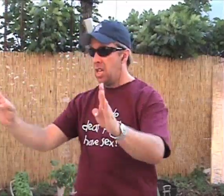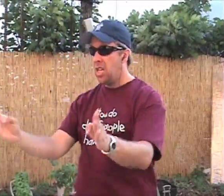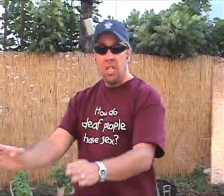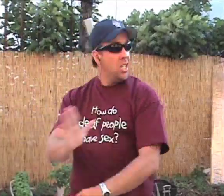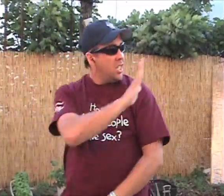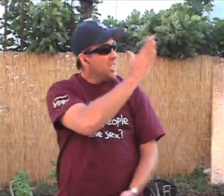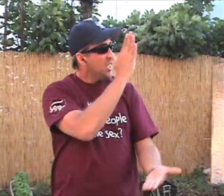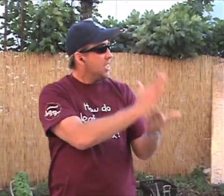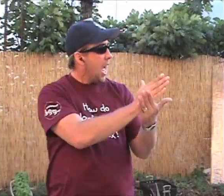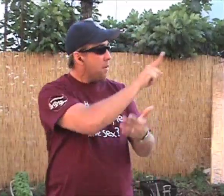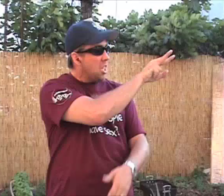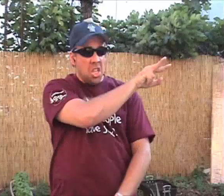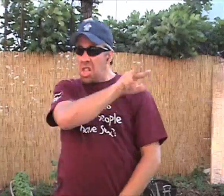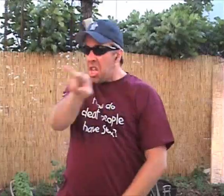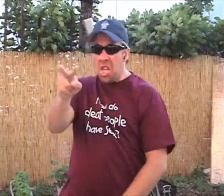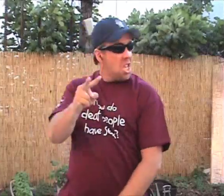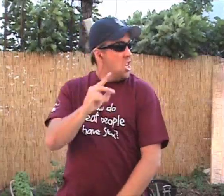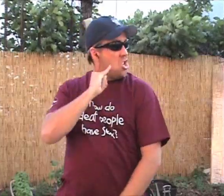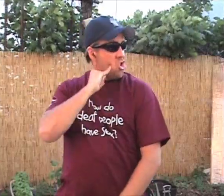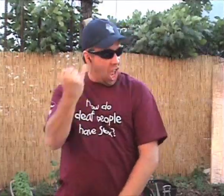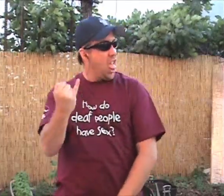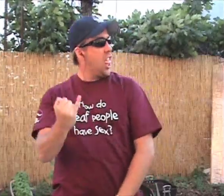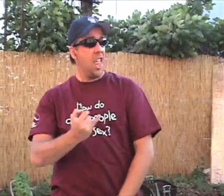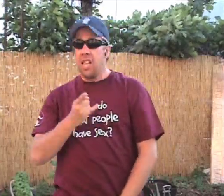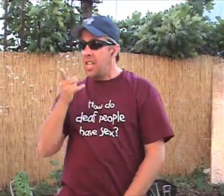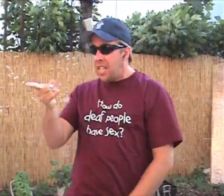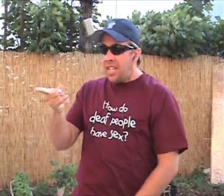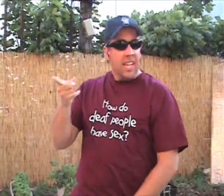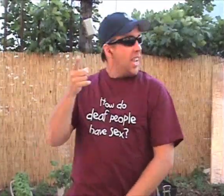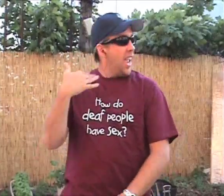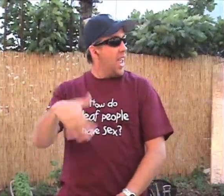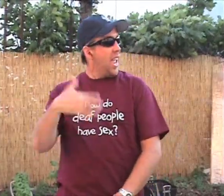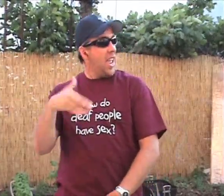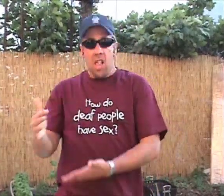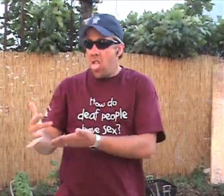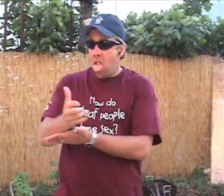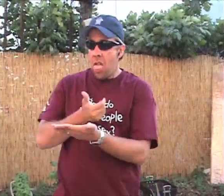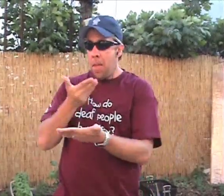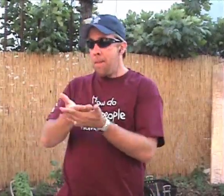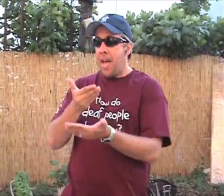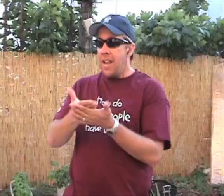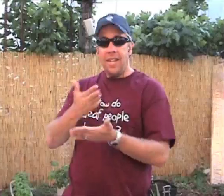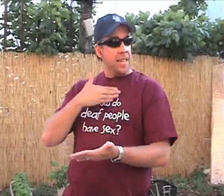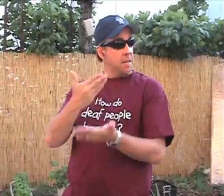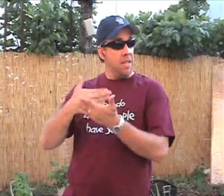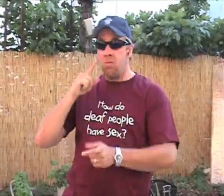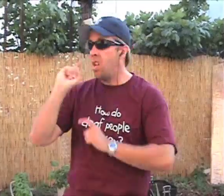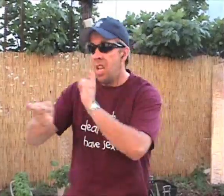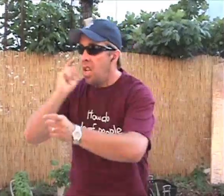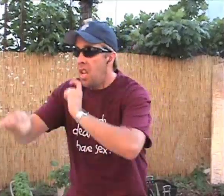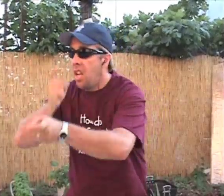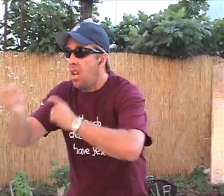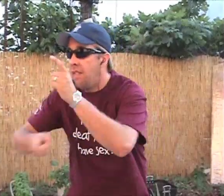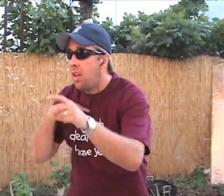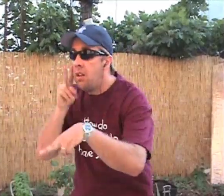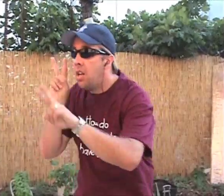ain't right to hate her for workin' that money-maker Bansha's down at two, but we're hangin' out till three